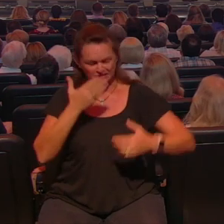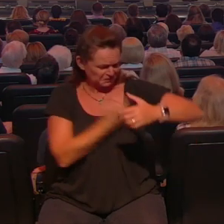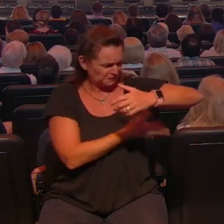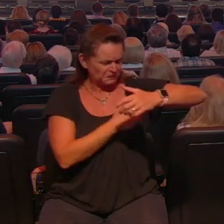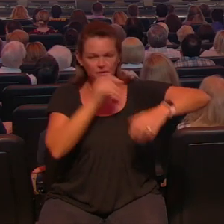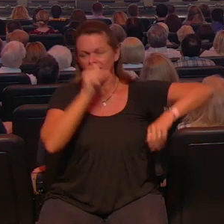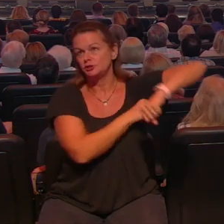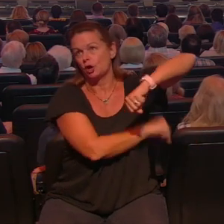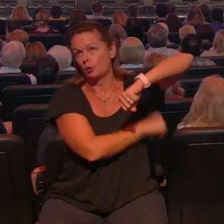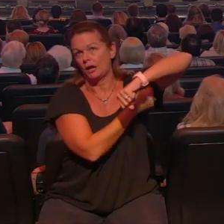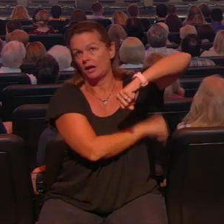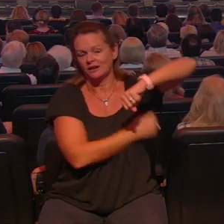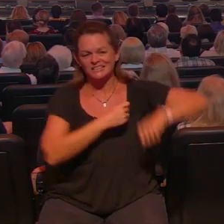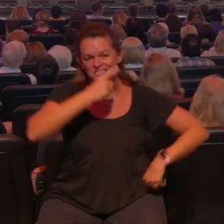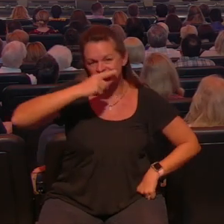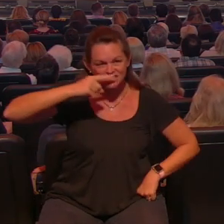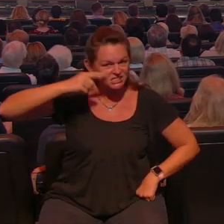teeth so if I just wrote a book on combing your hair